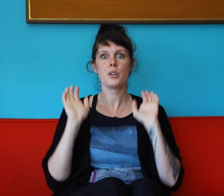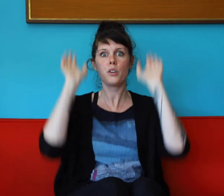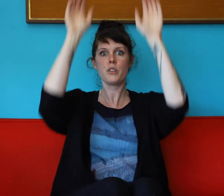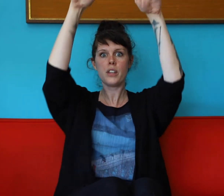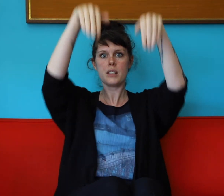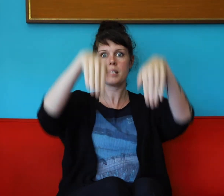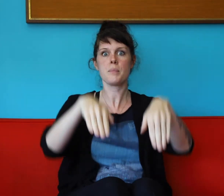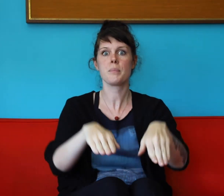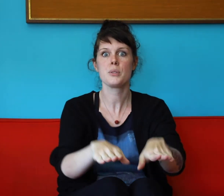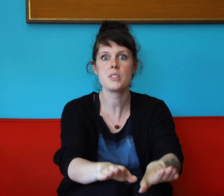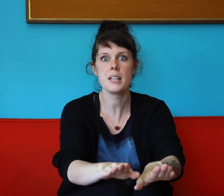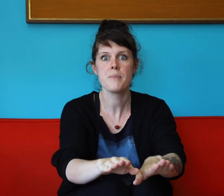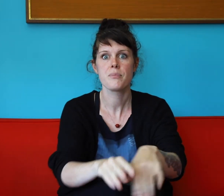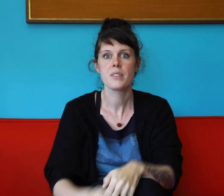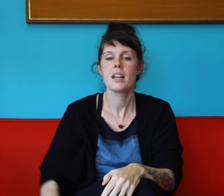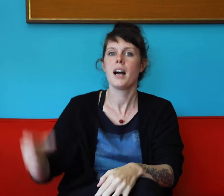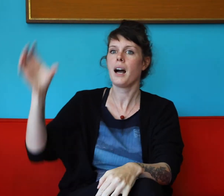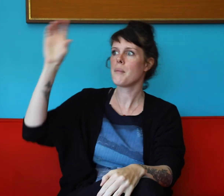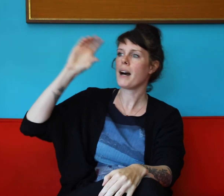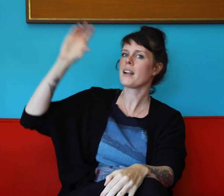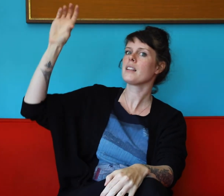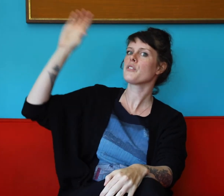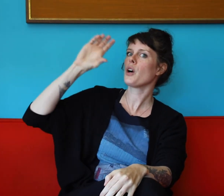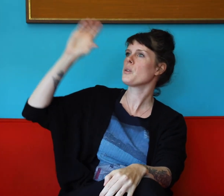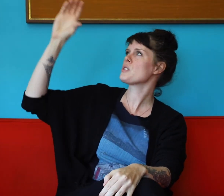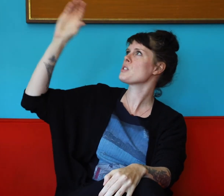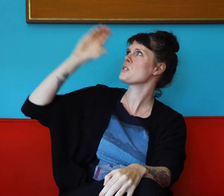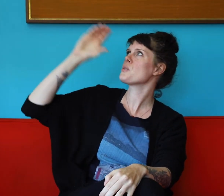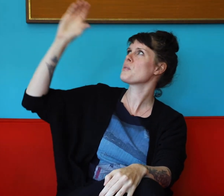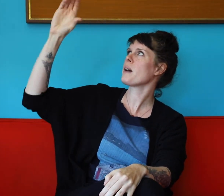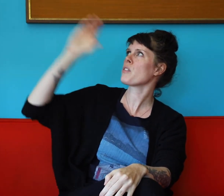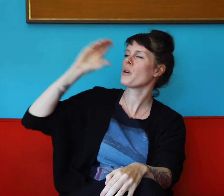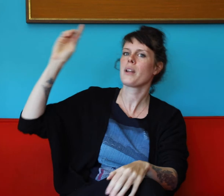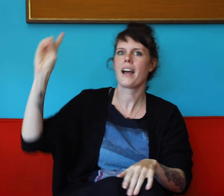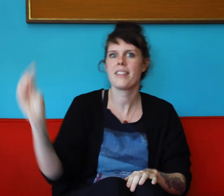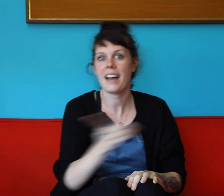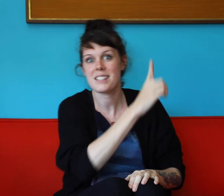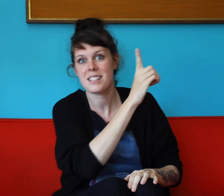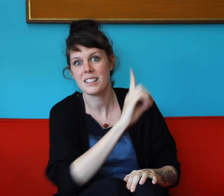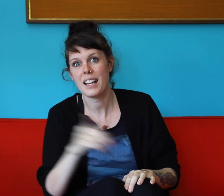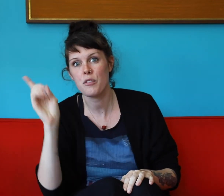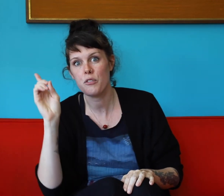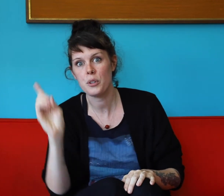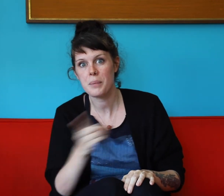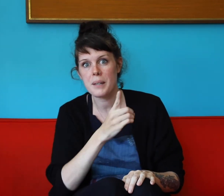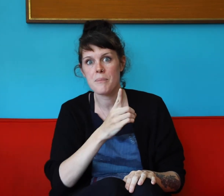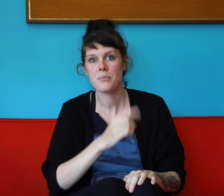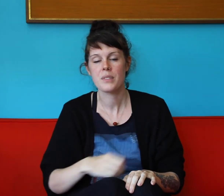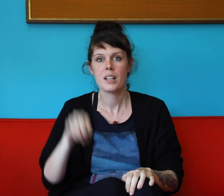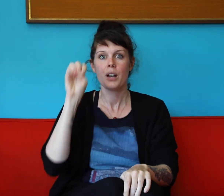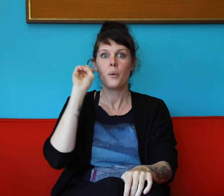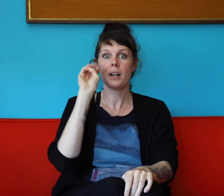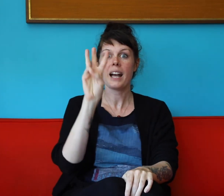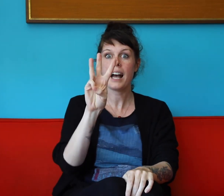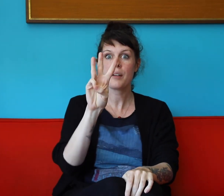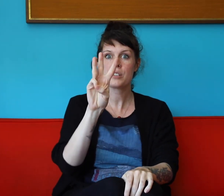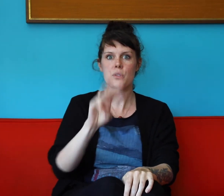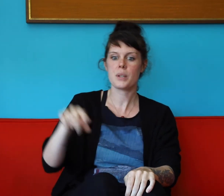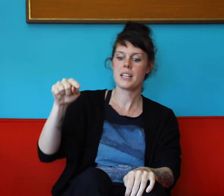over the deep blue sea. A bottle of Coke to soothe my throat and that's the life for me. When I was three,